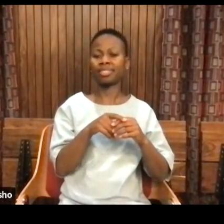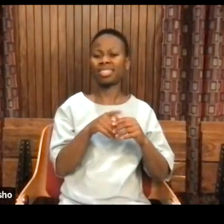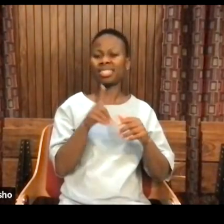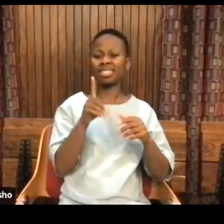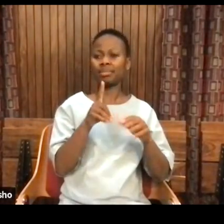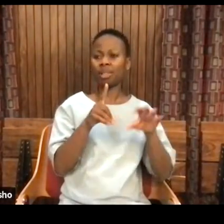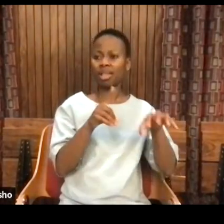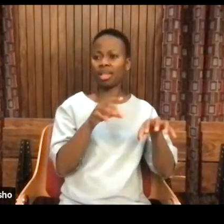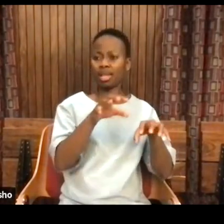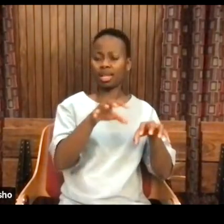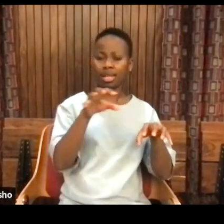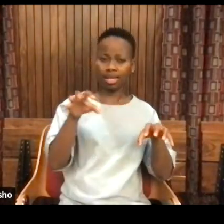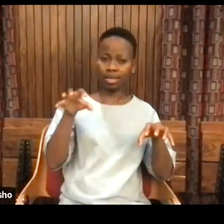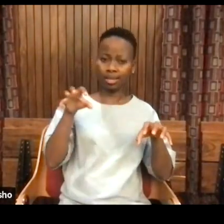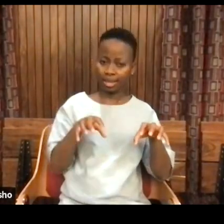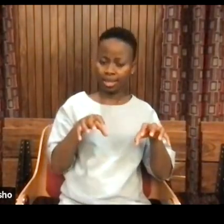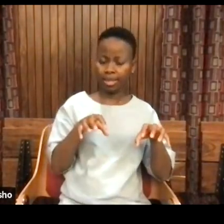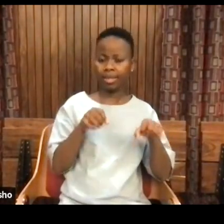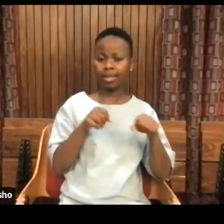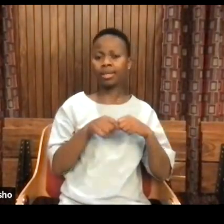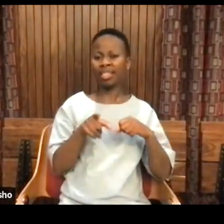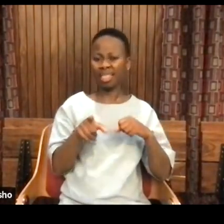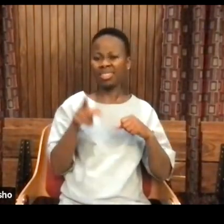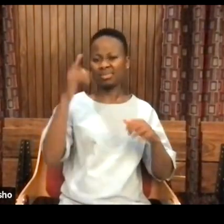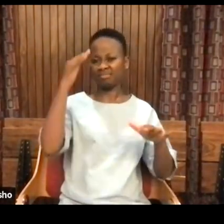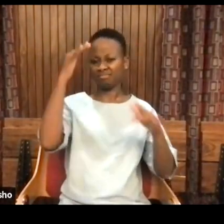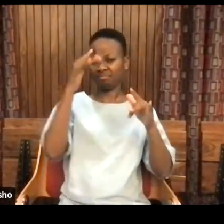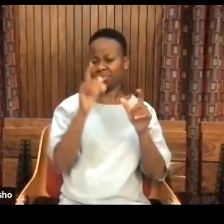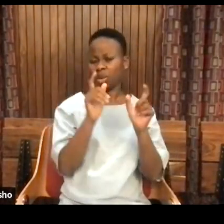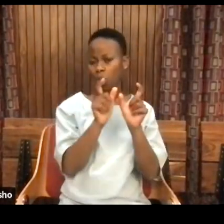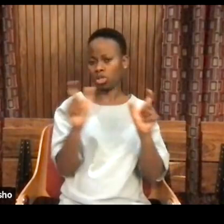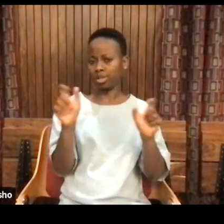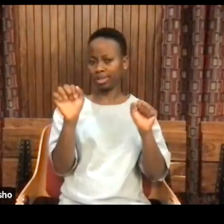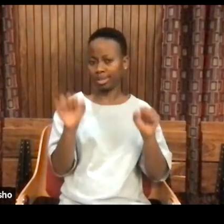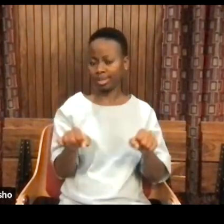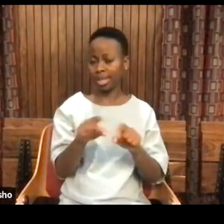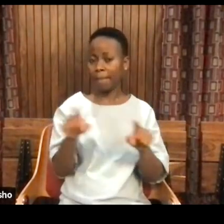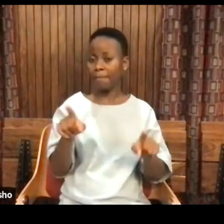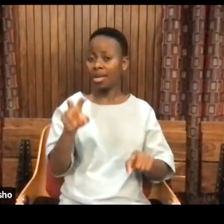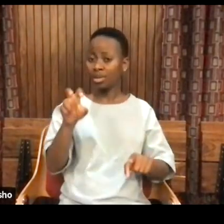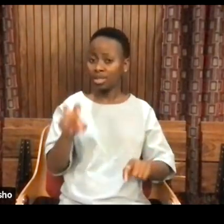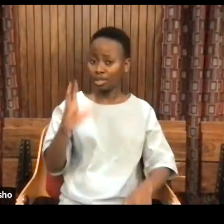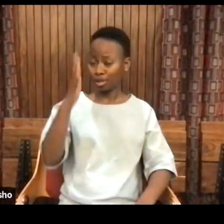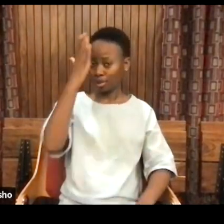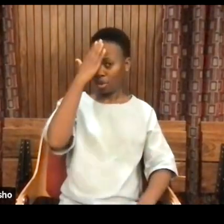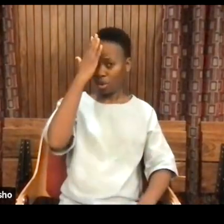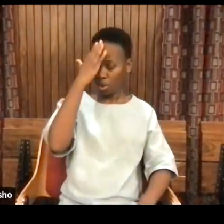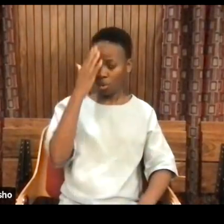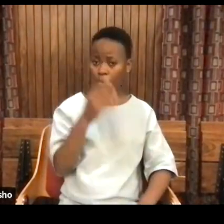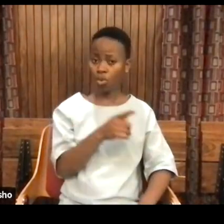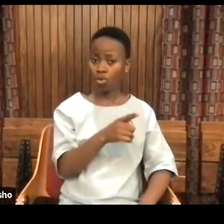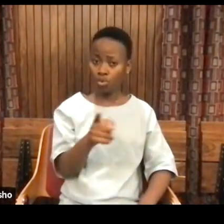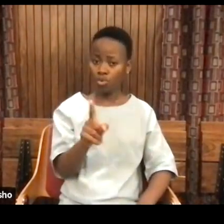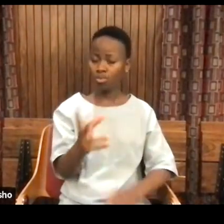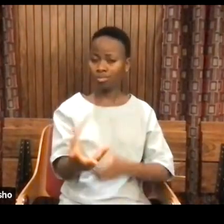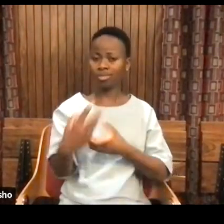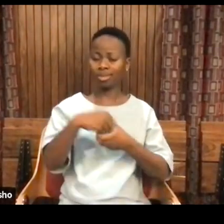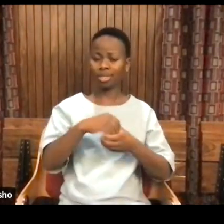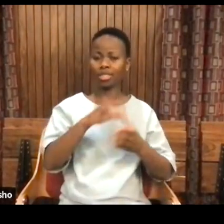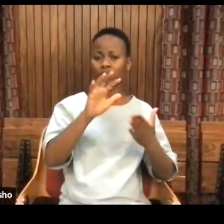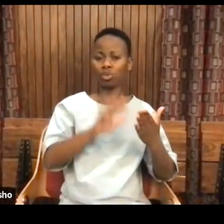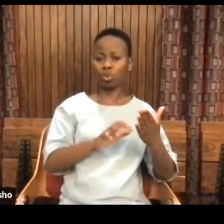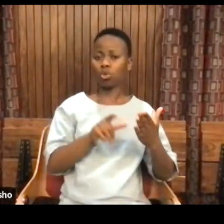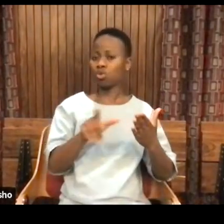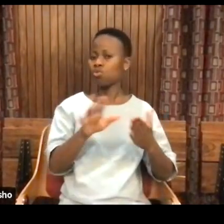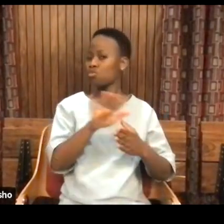yeah, those are technical terms, but you know, we have to remember that we're always just part of the story. We're not